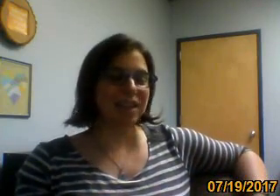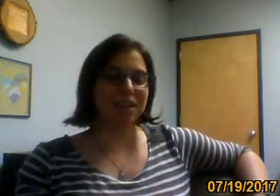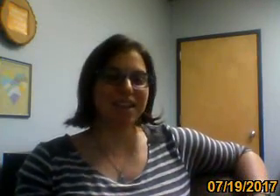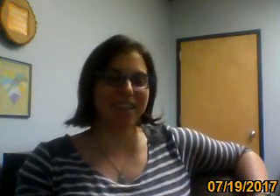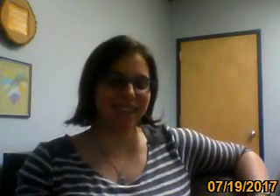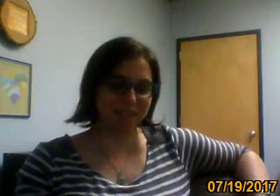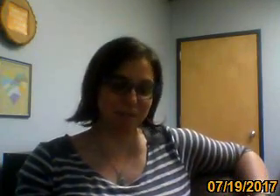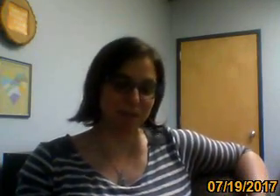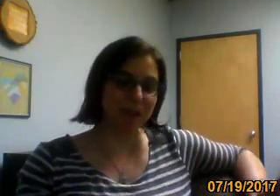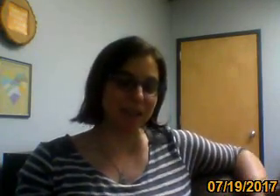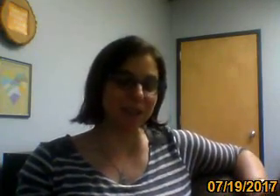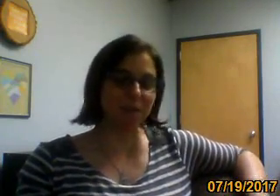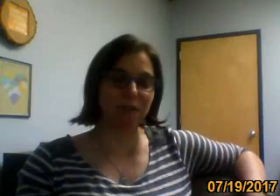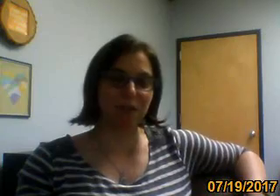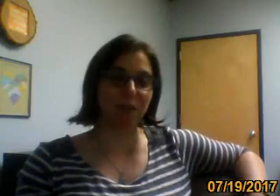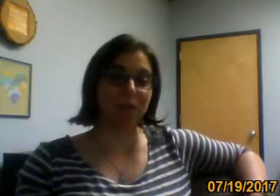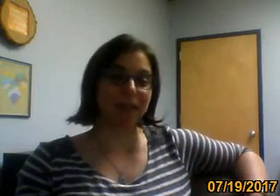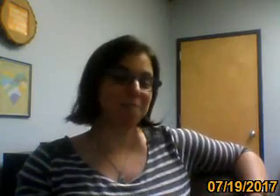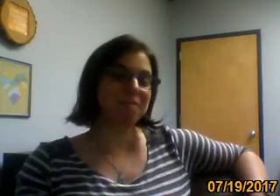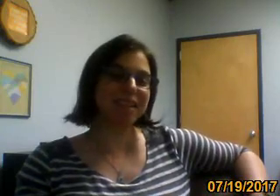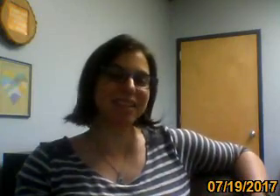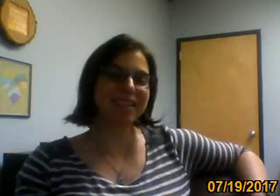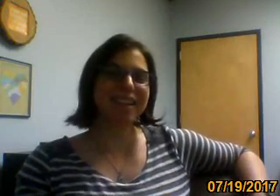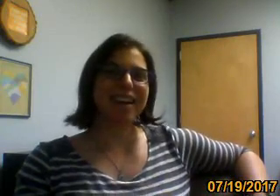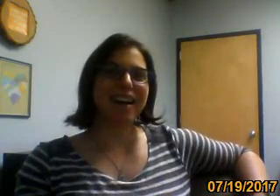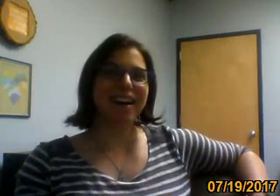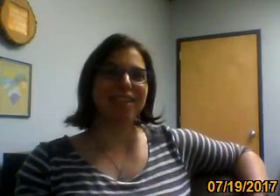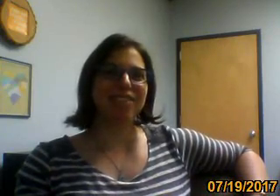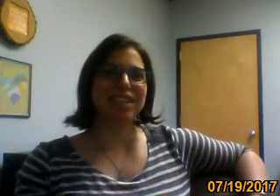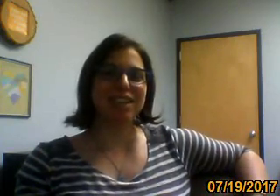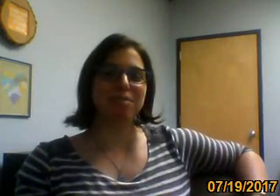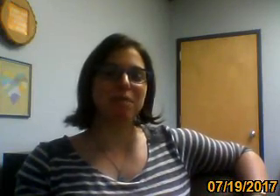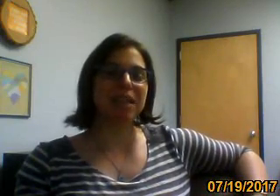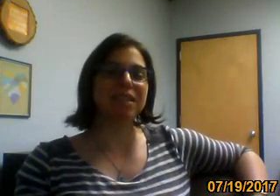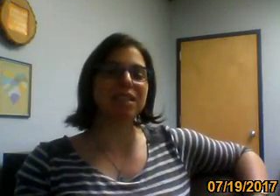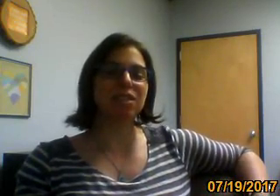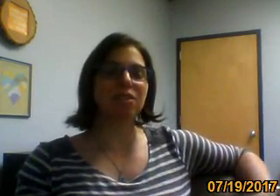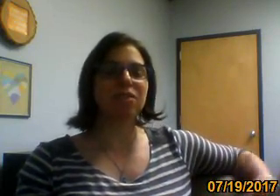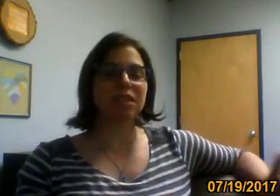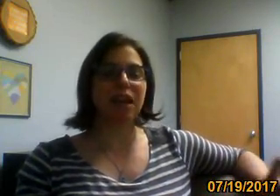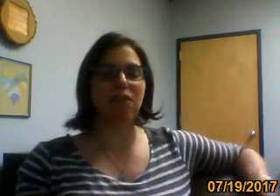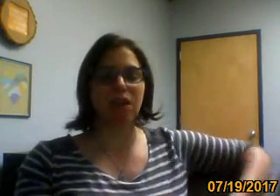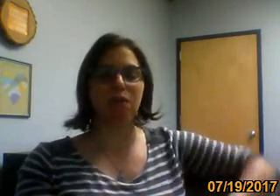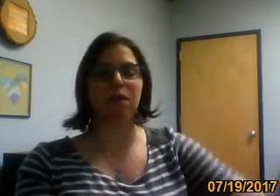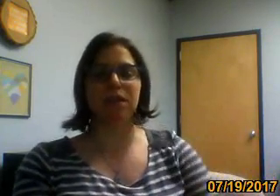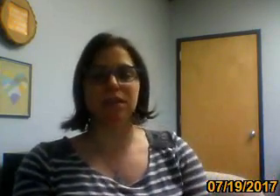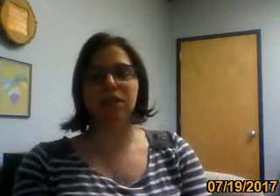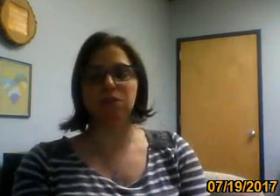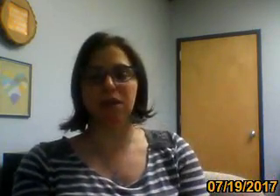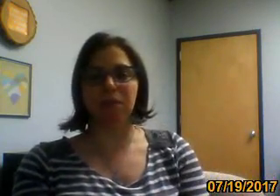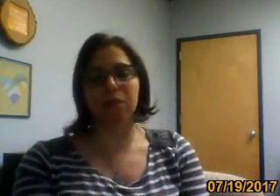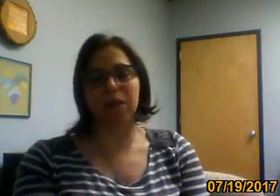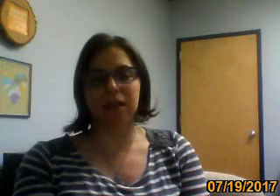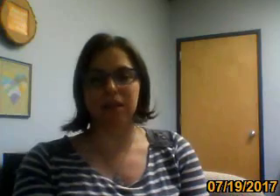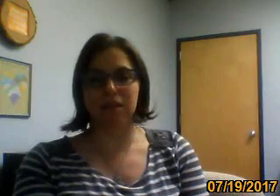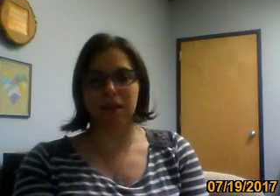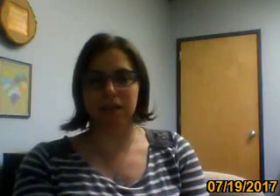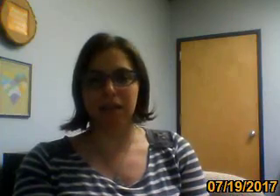he, he and my friend won't let me, um, change my piece. And so it's kind of like one of these things where I'm like, well, I get a